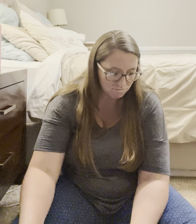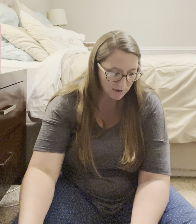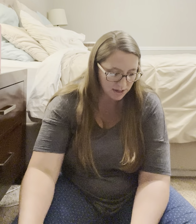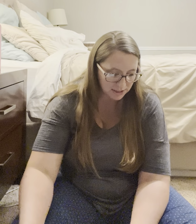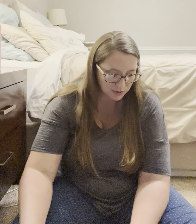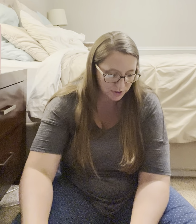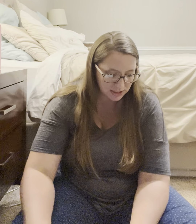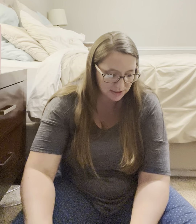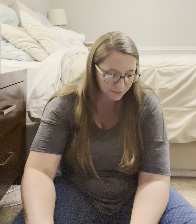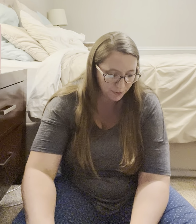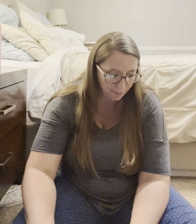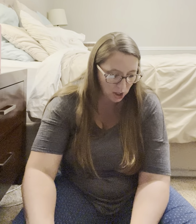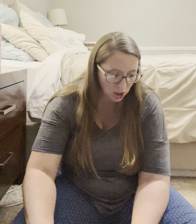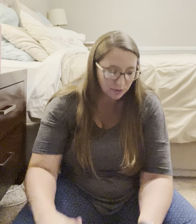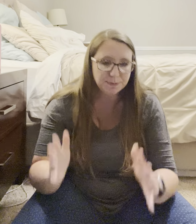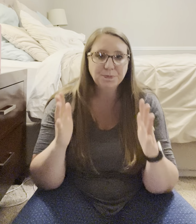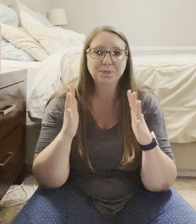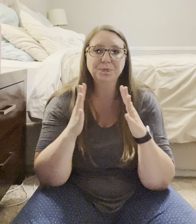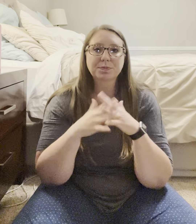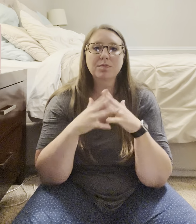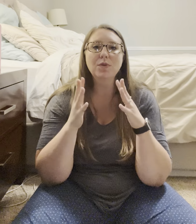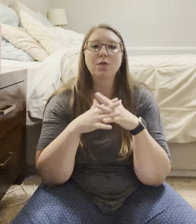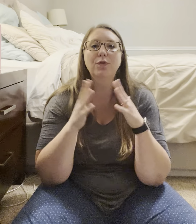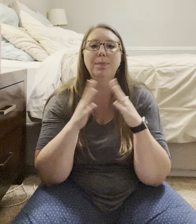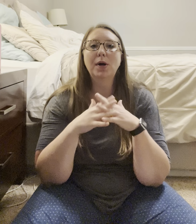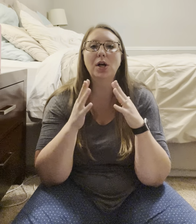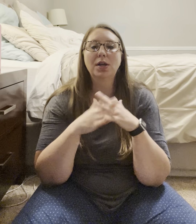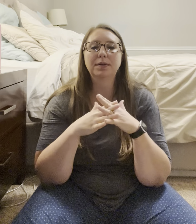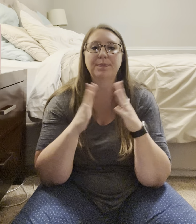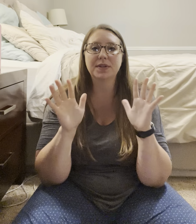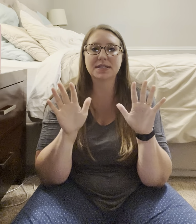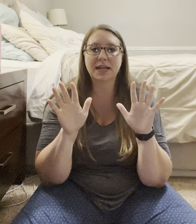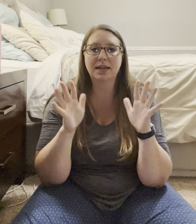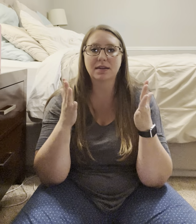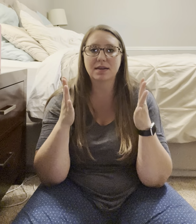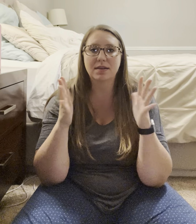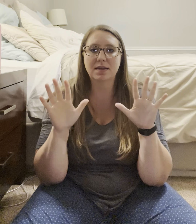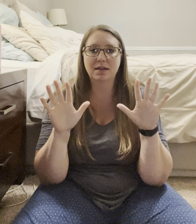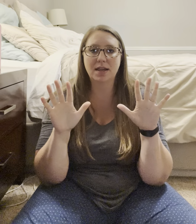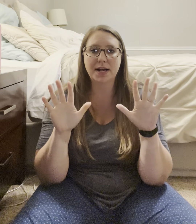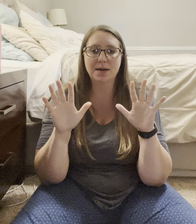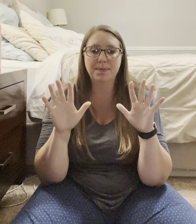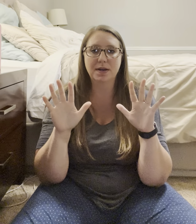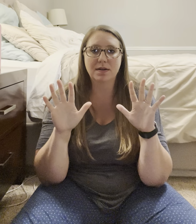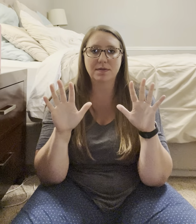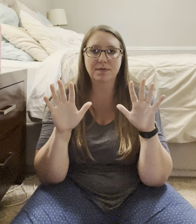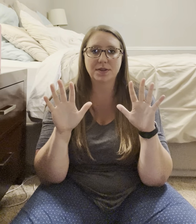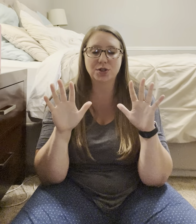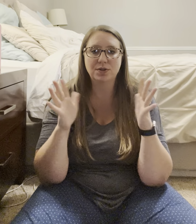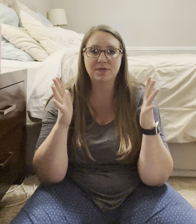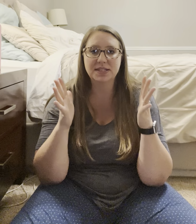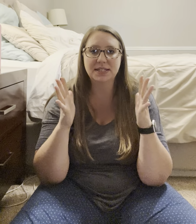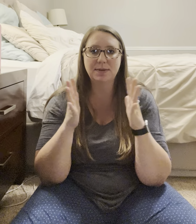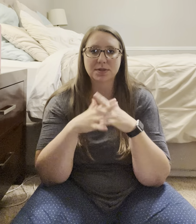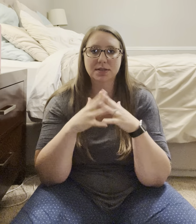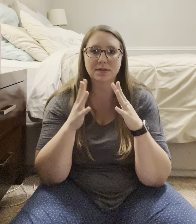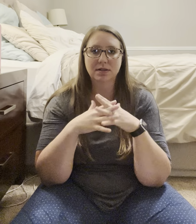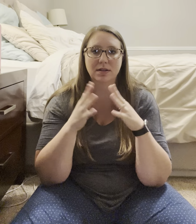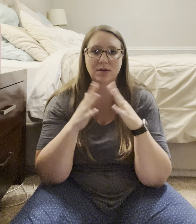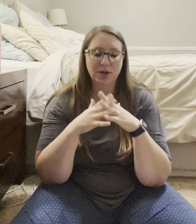Next one is football. Football. It's like the lineup of the two defense teams going